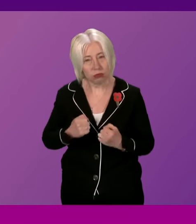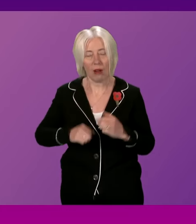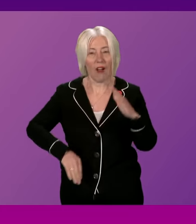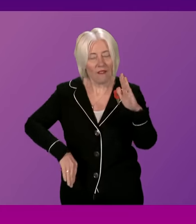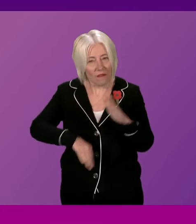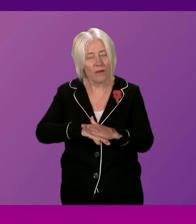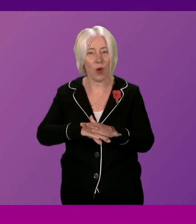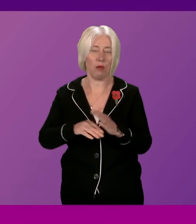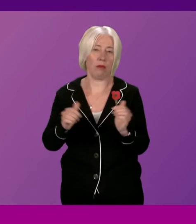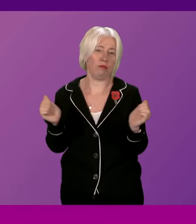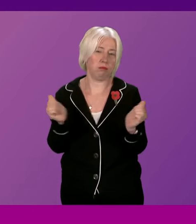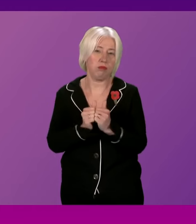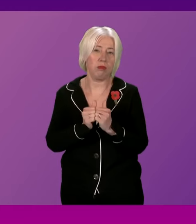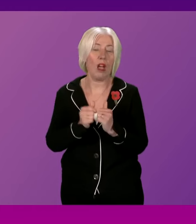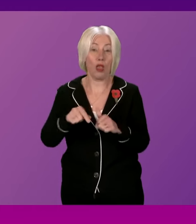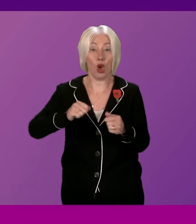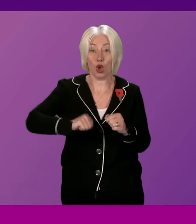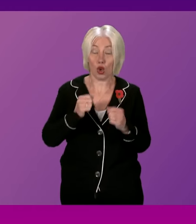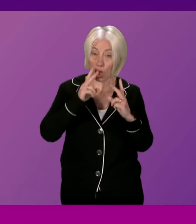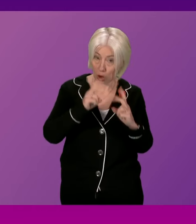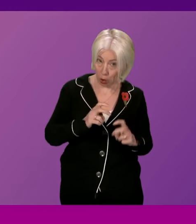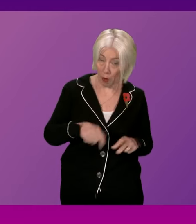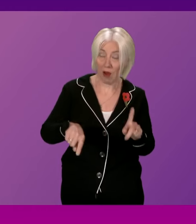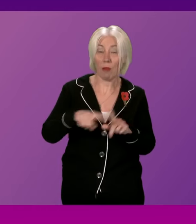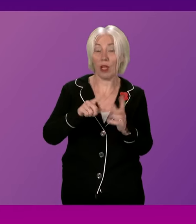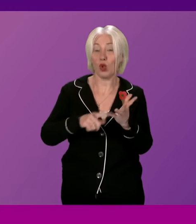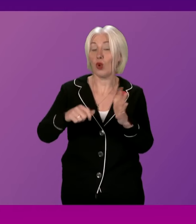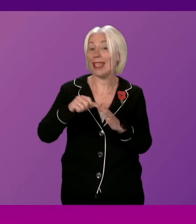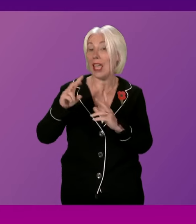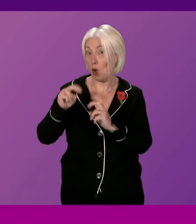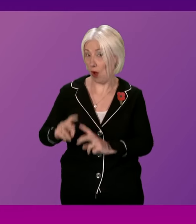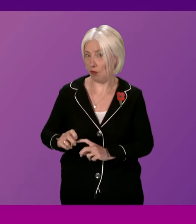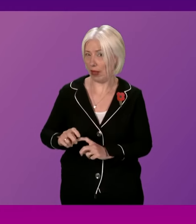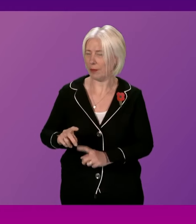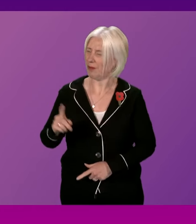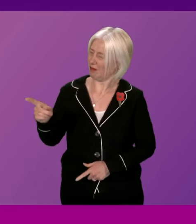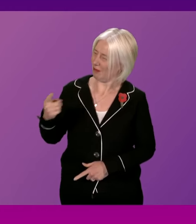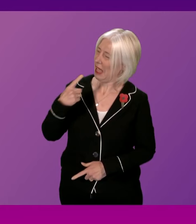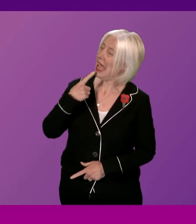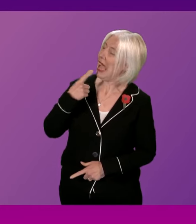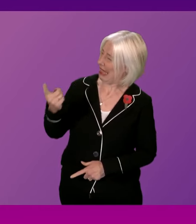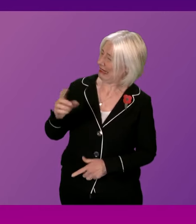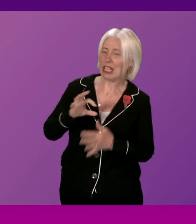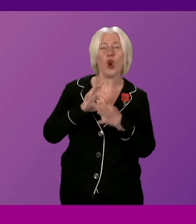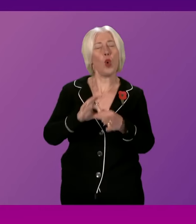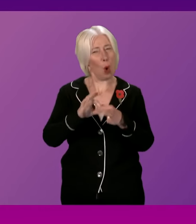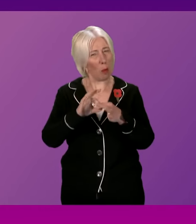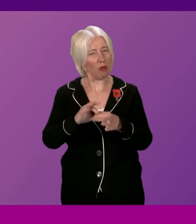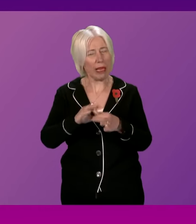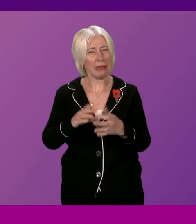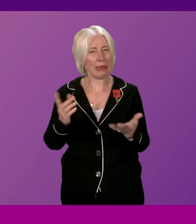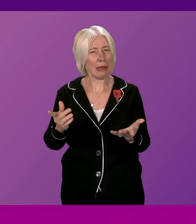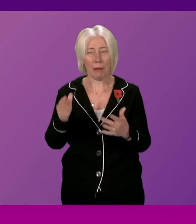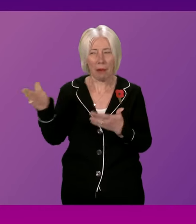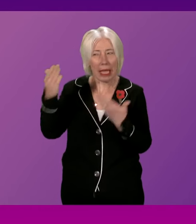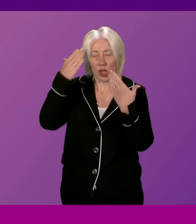and the UK public inquiries. Anna Sarwar. The First Minister says he's cooperating, but I'm not sure if he doesn't understand or he doesn't know in terms of the question